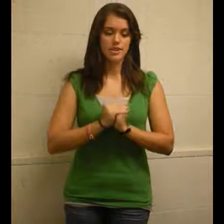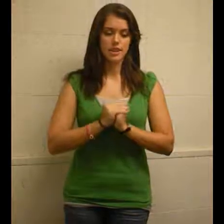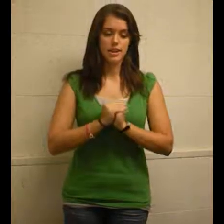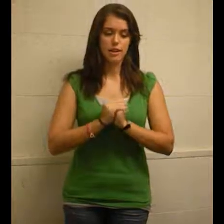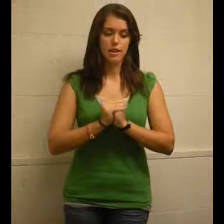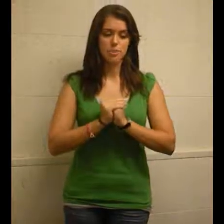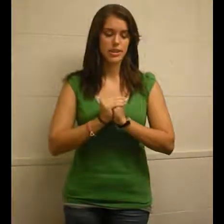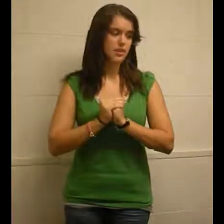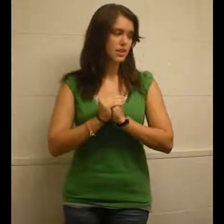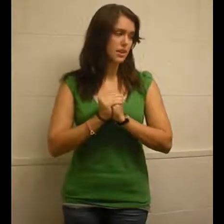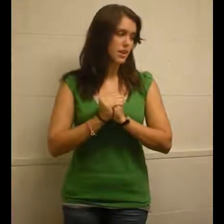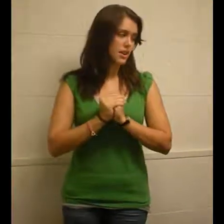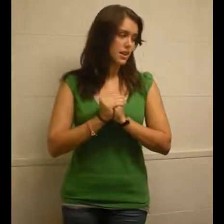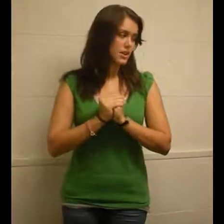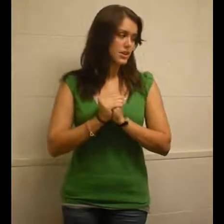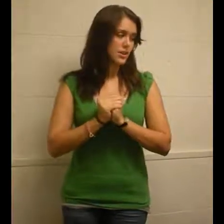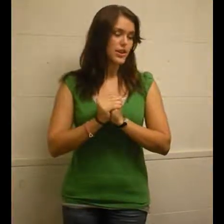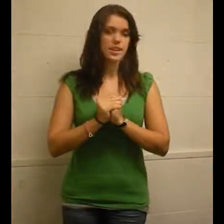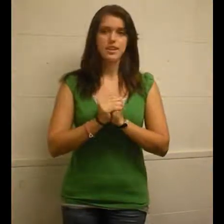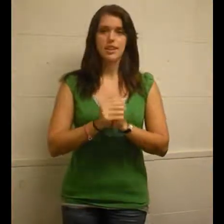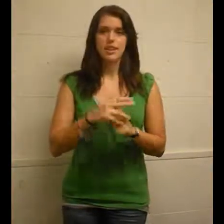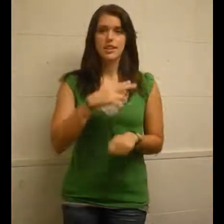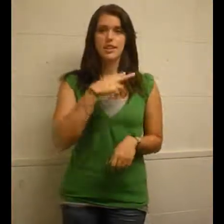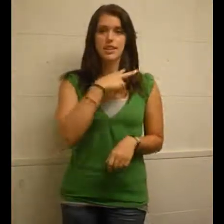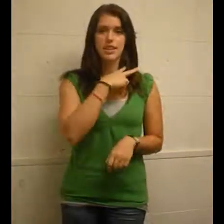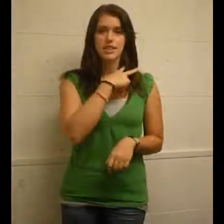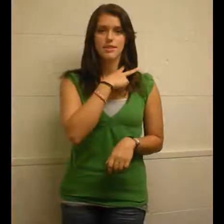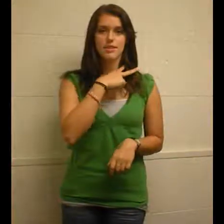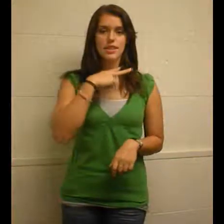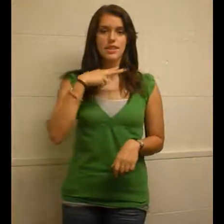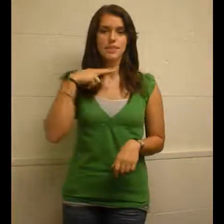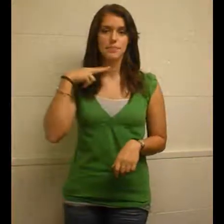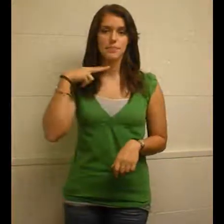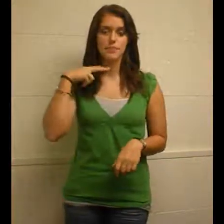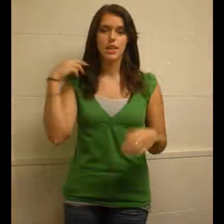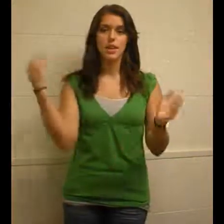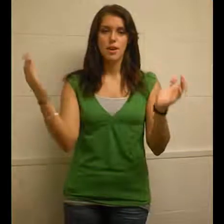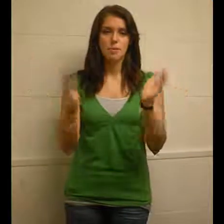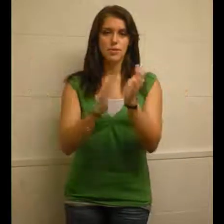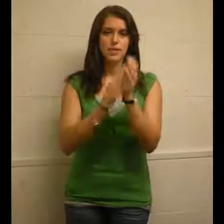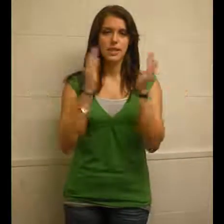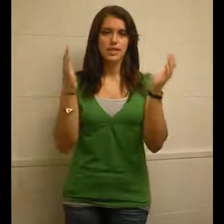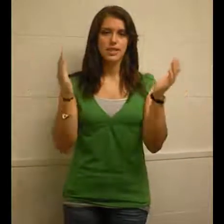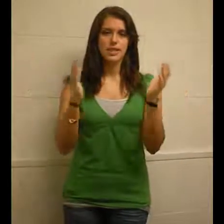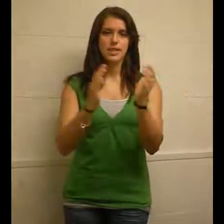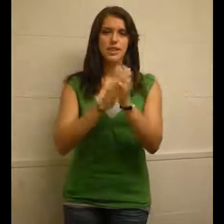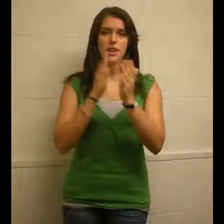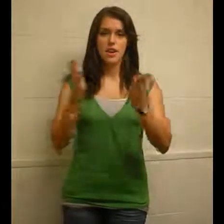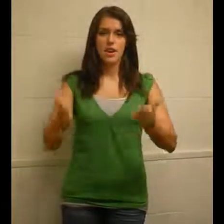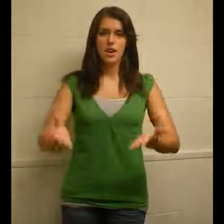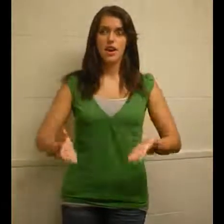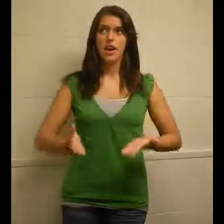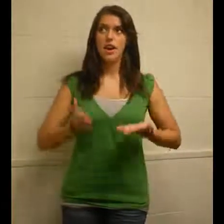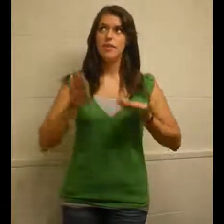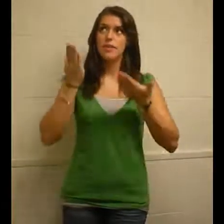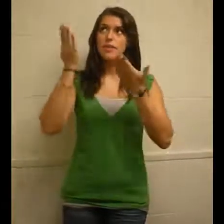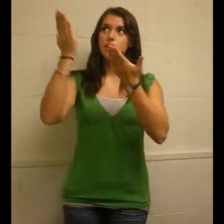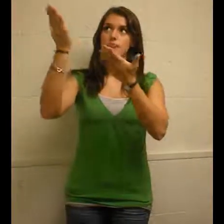and you wrap it. So all together, that's Victim, Praises, Offered,